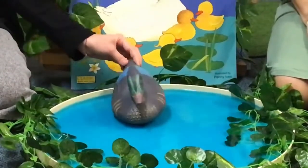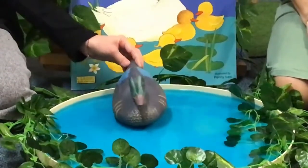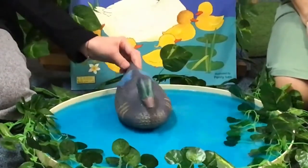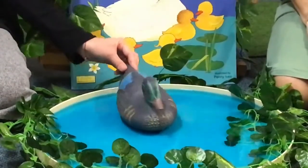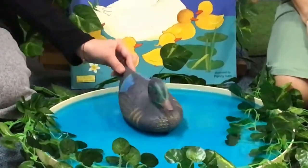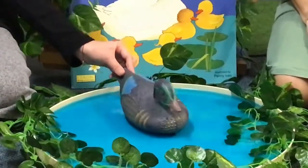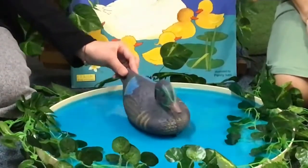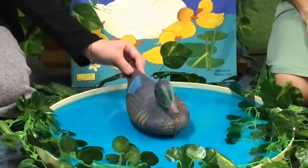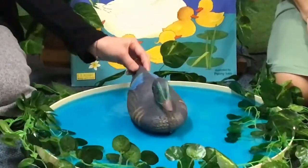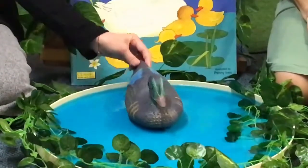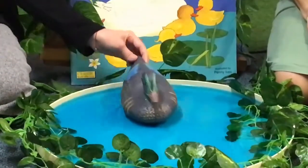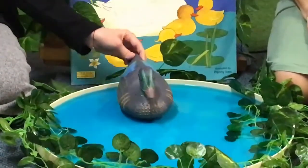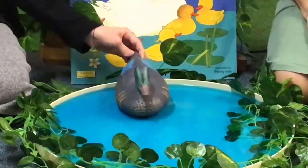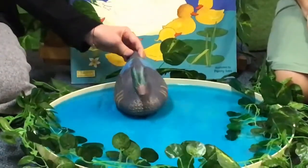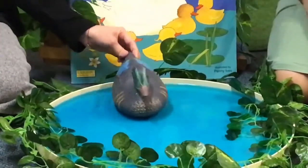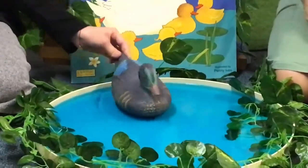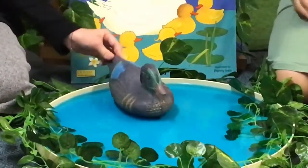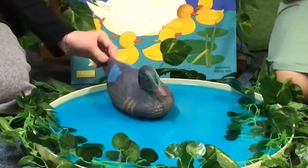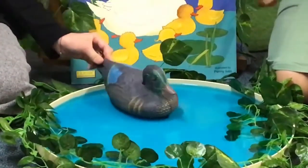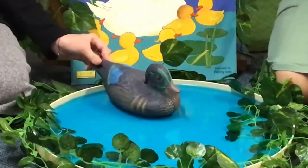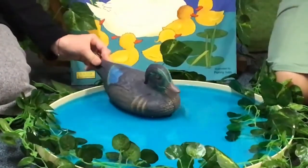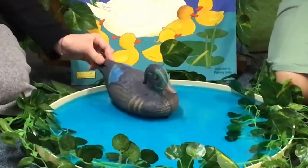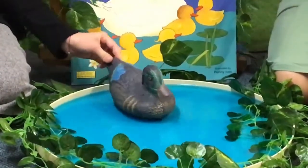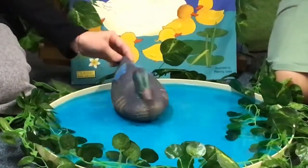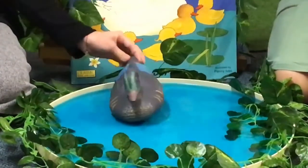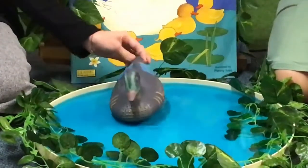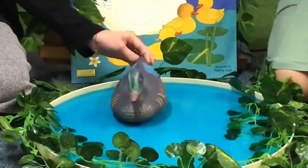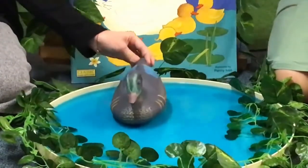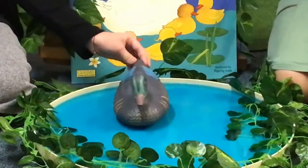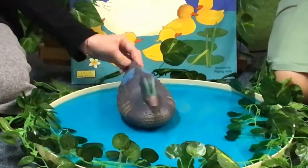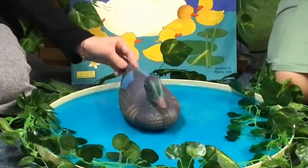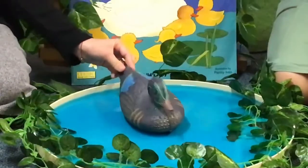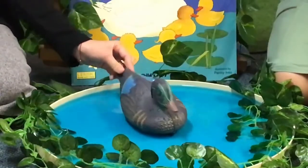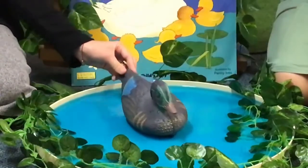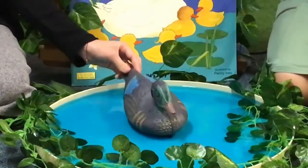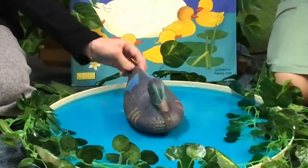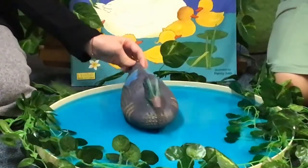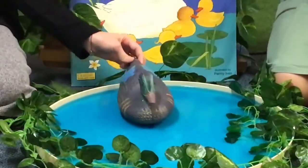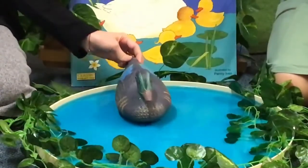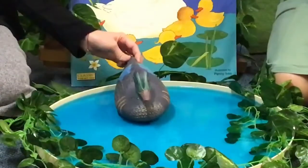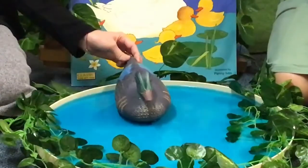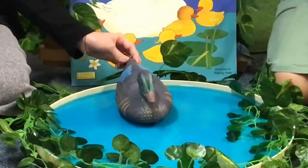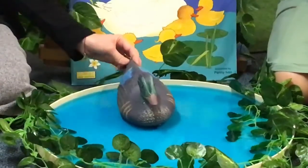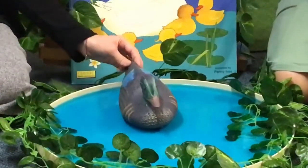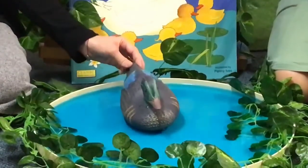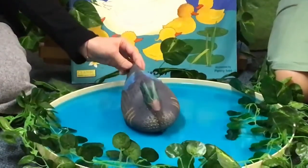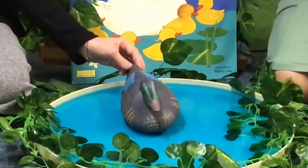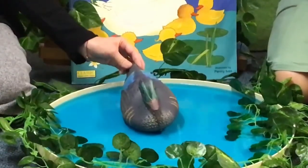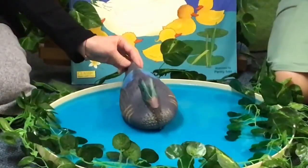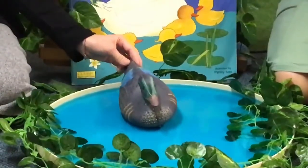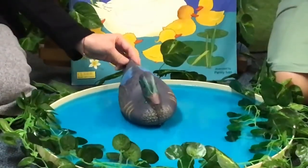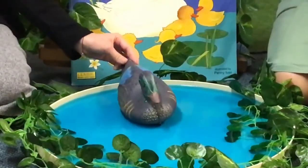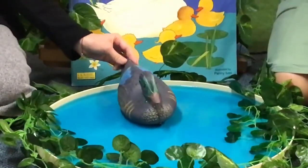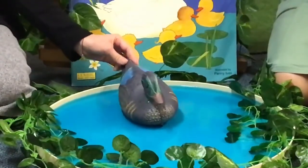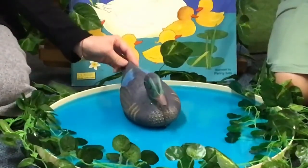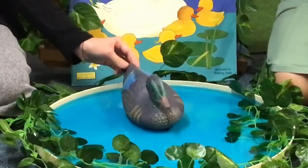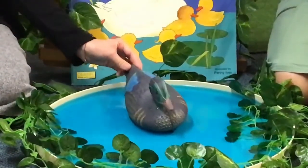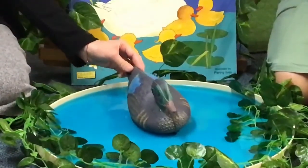she's looking for her babies. Mother duck, she went out one day over the hills and